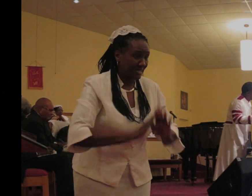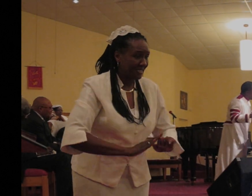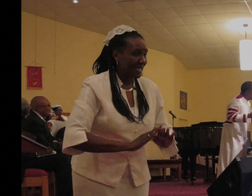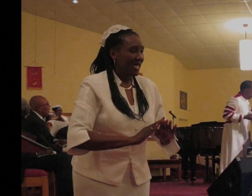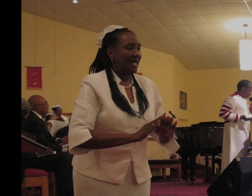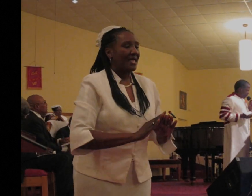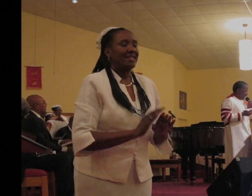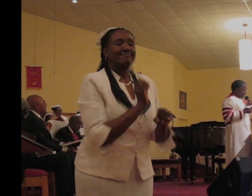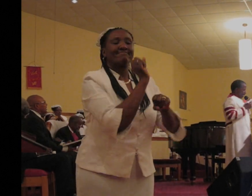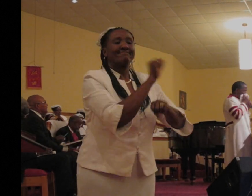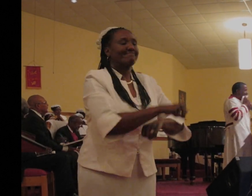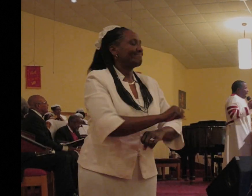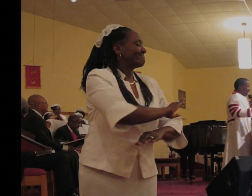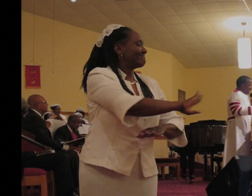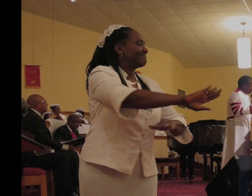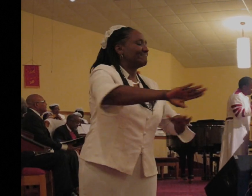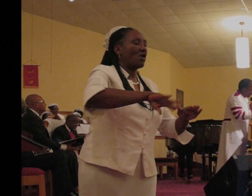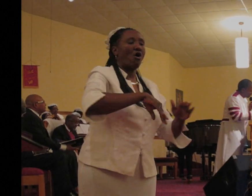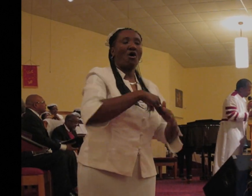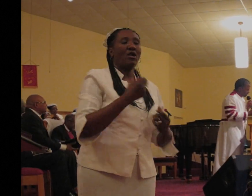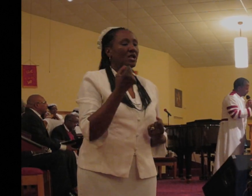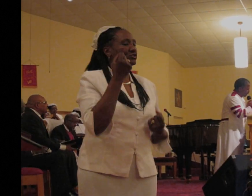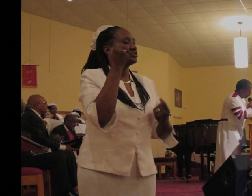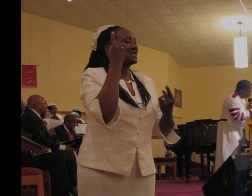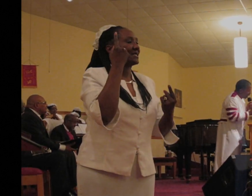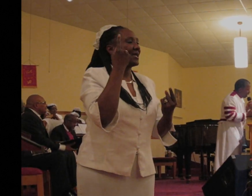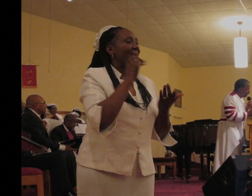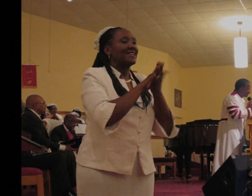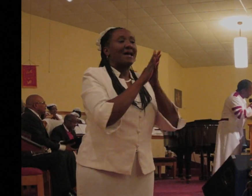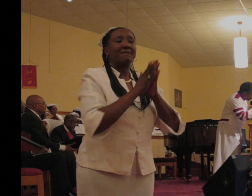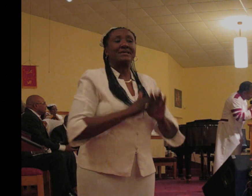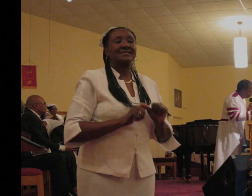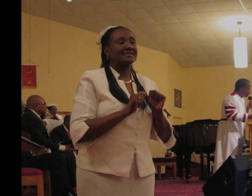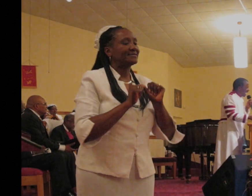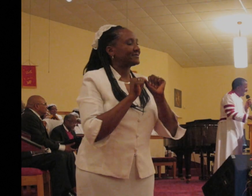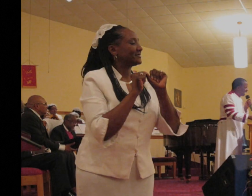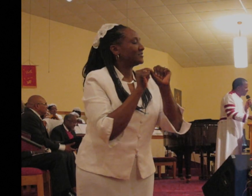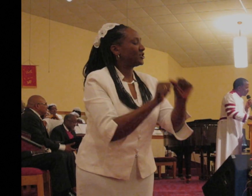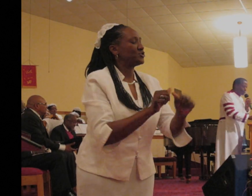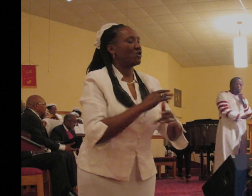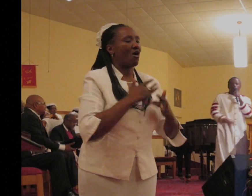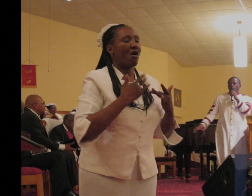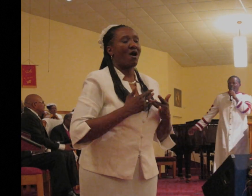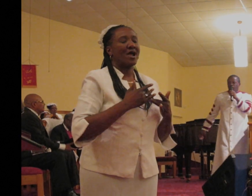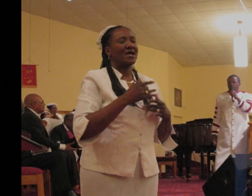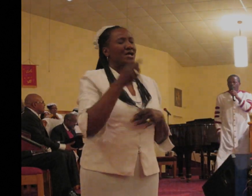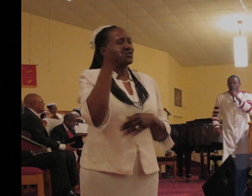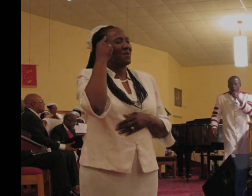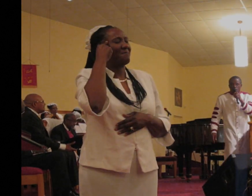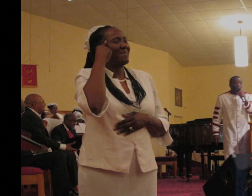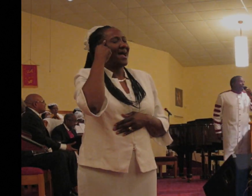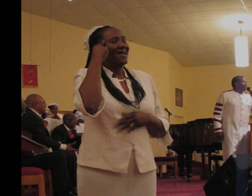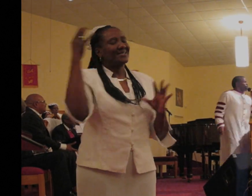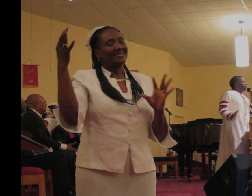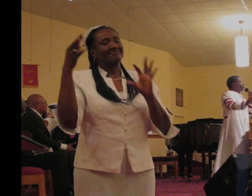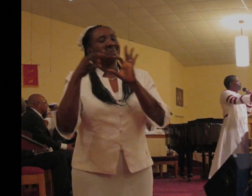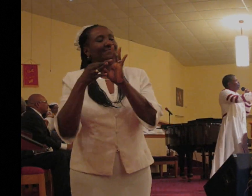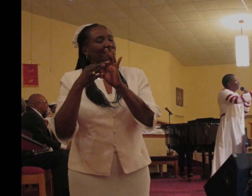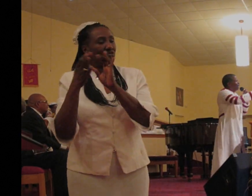understanding. And that peace can keep your heart and your mind through Christ Jesus. And so the only way